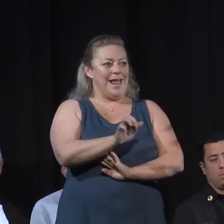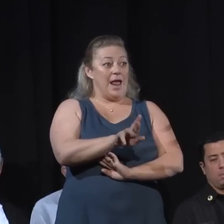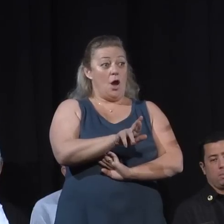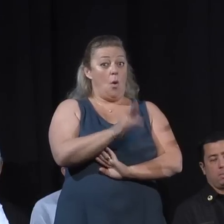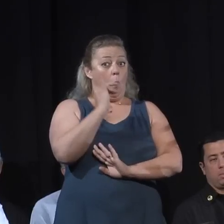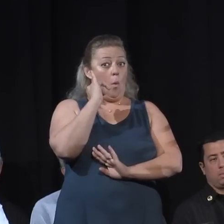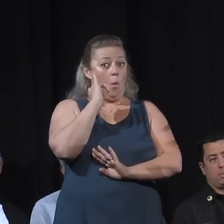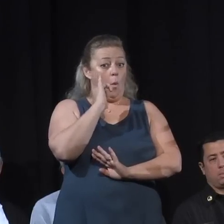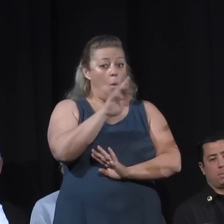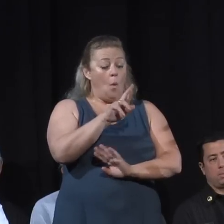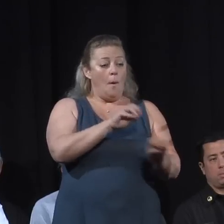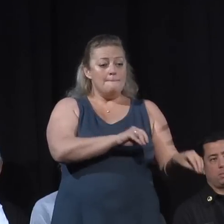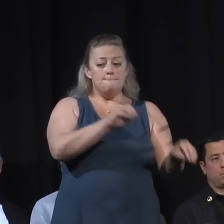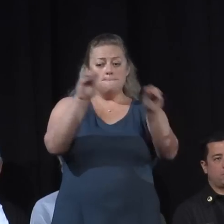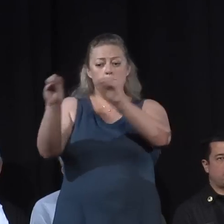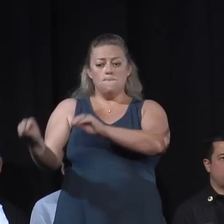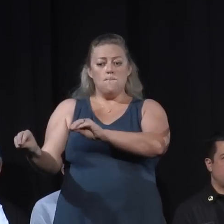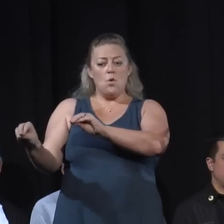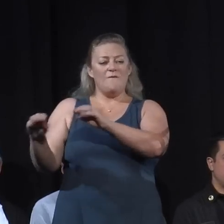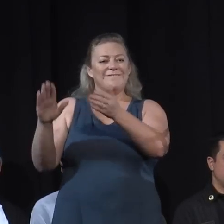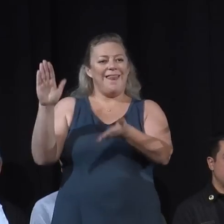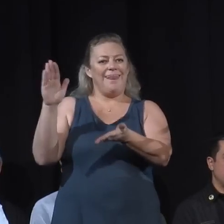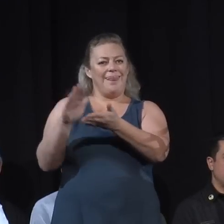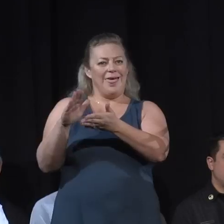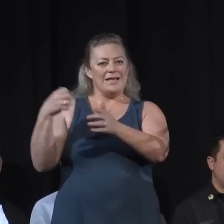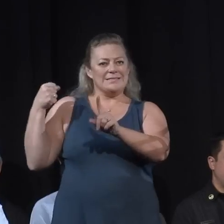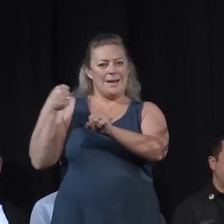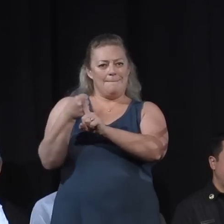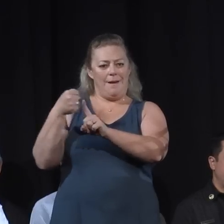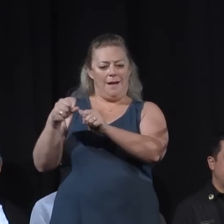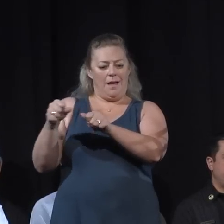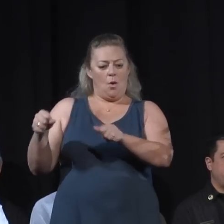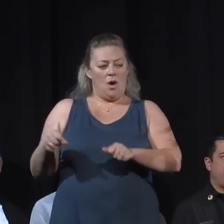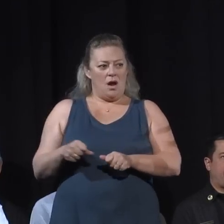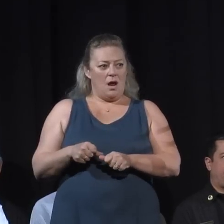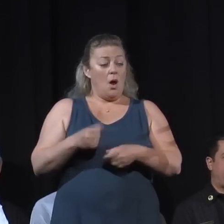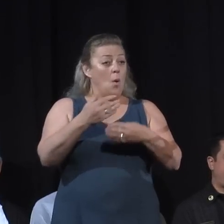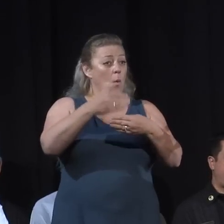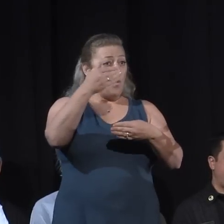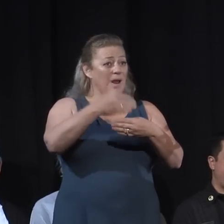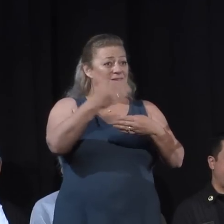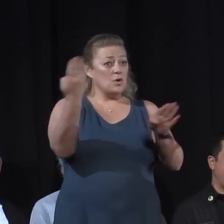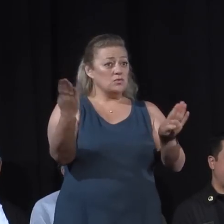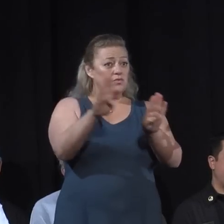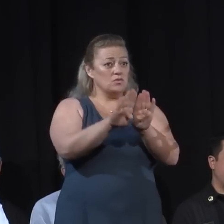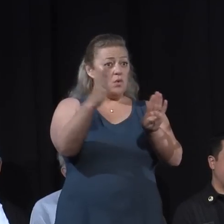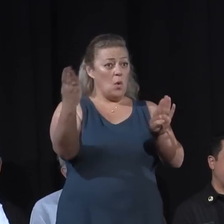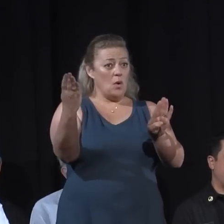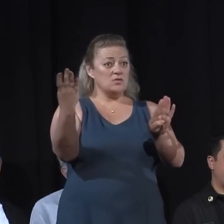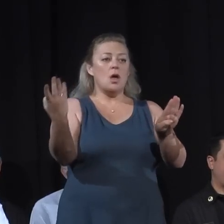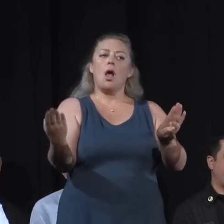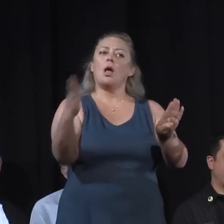Keep your windows and doors closed at home unless it's extremely hot outside. And if you don't have an air conditioner,